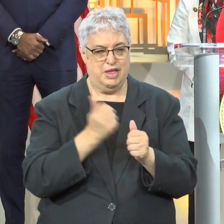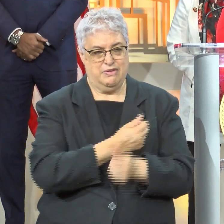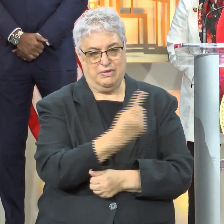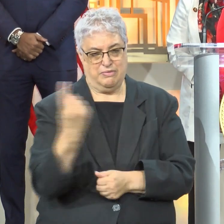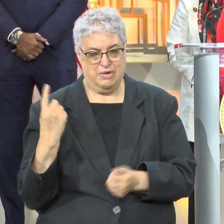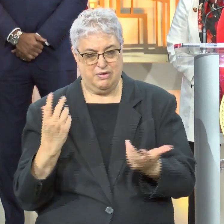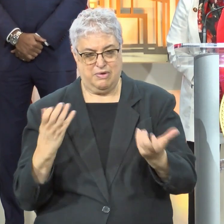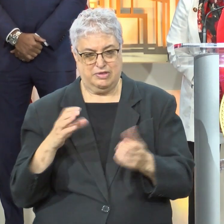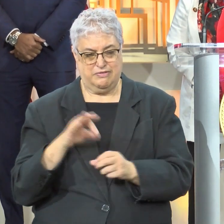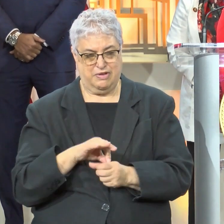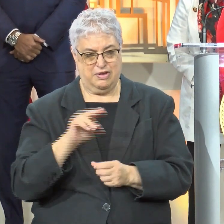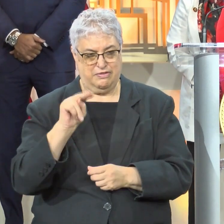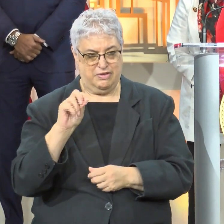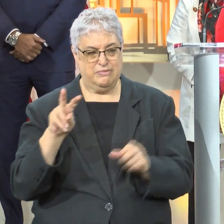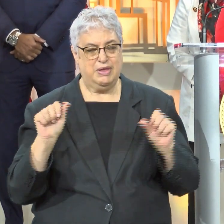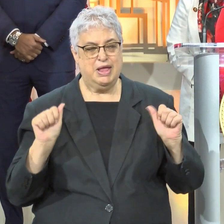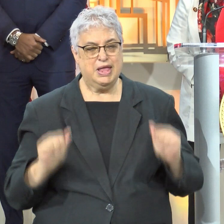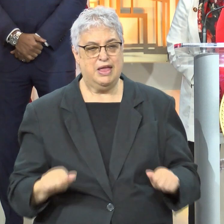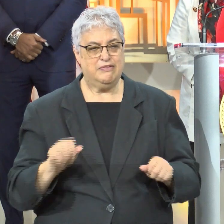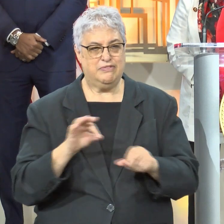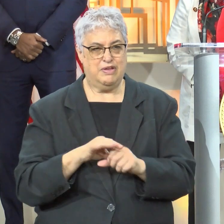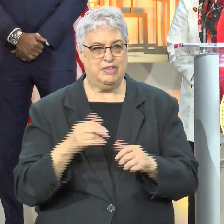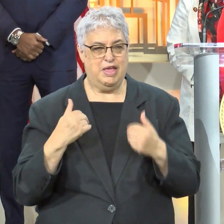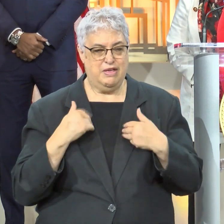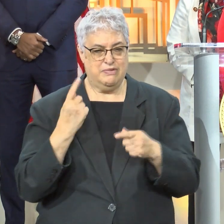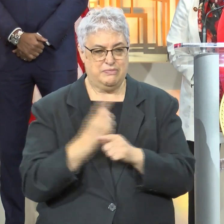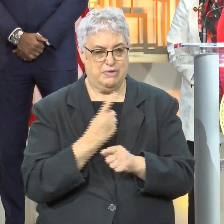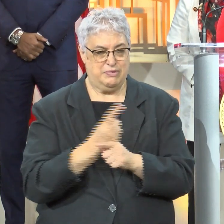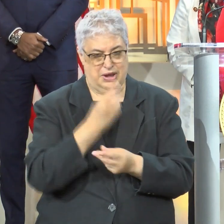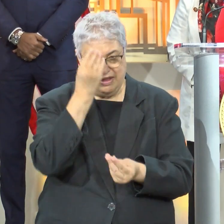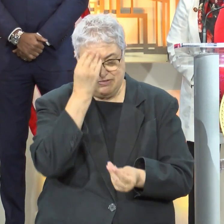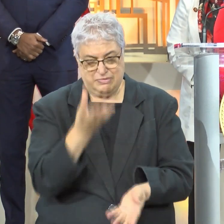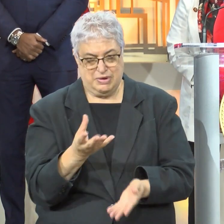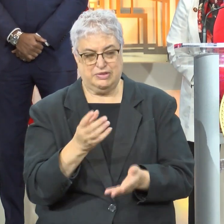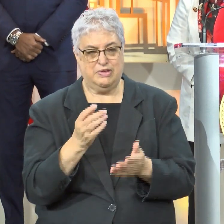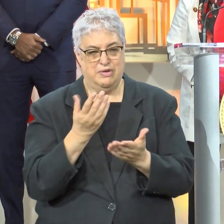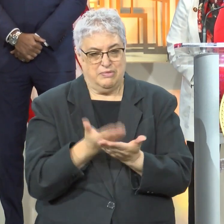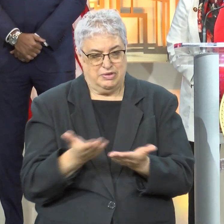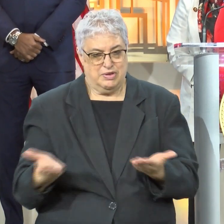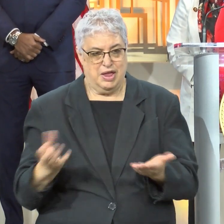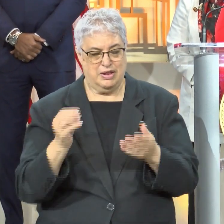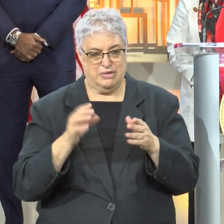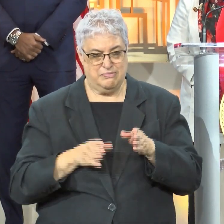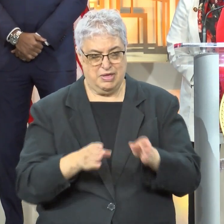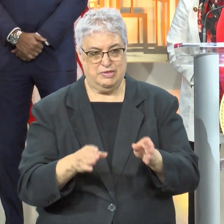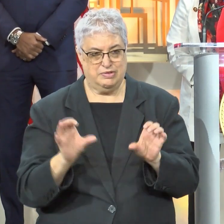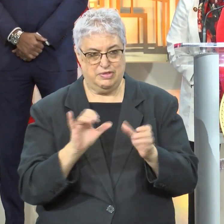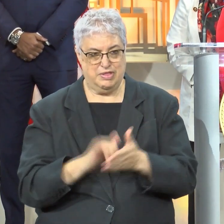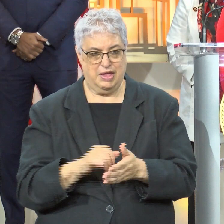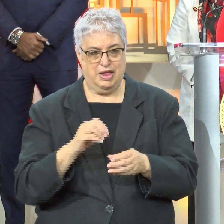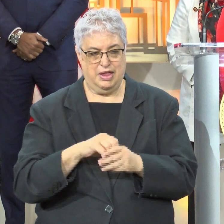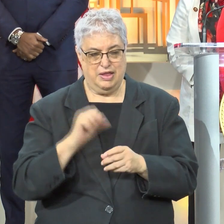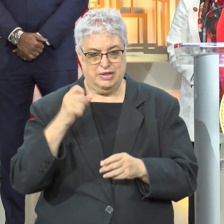person that wants to vote in November can do so and they have the appropriate information, resources, and methods to do so in a